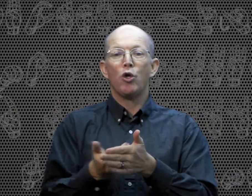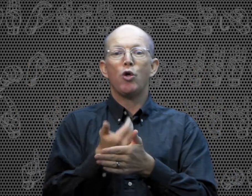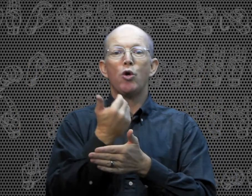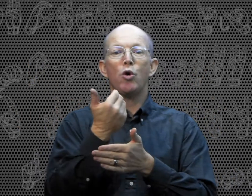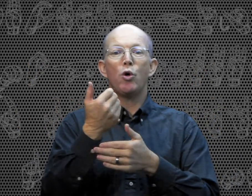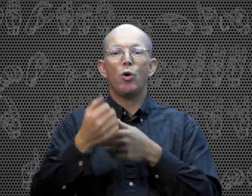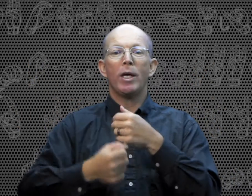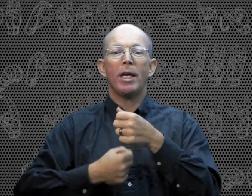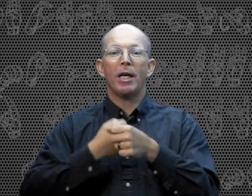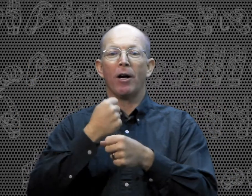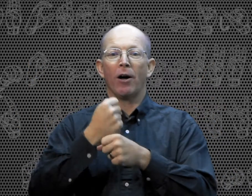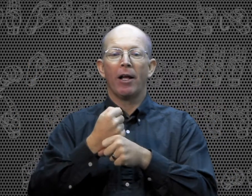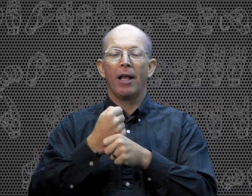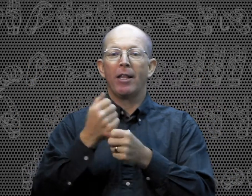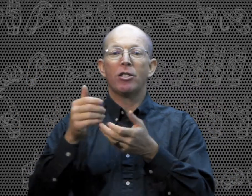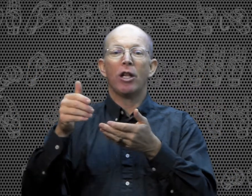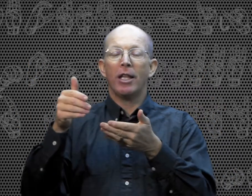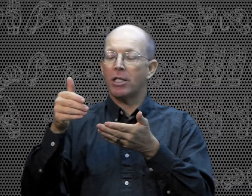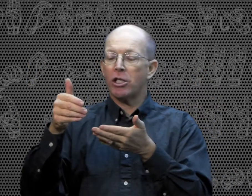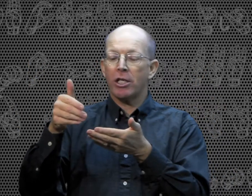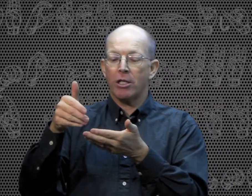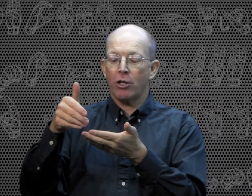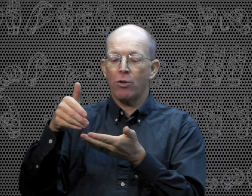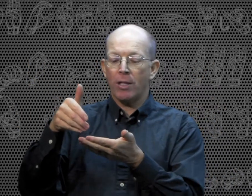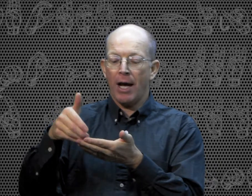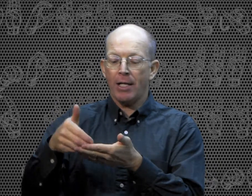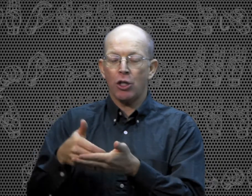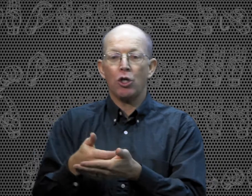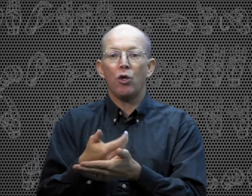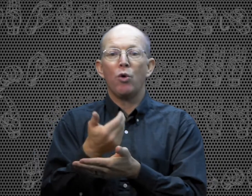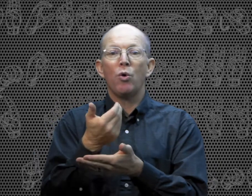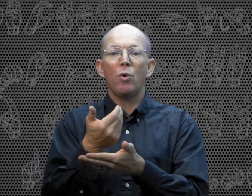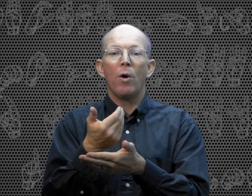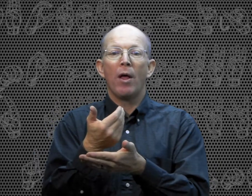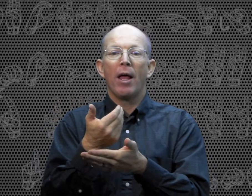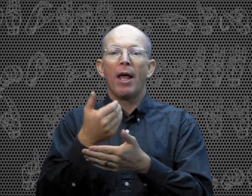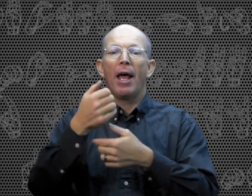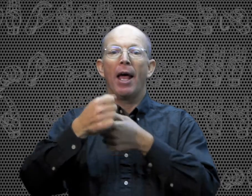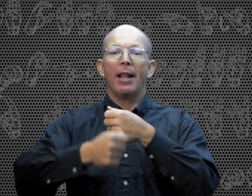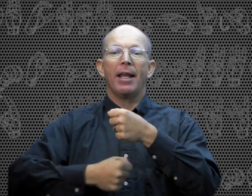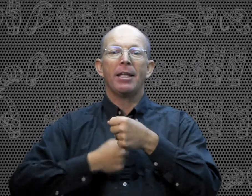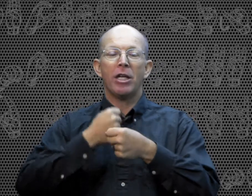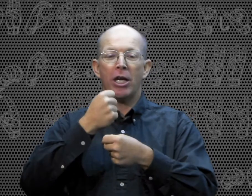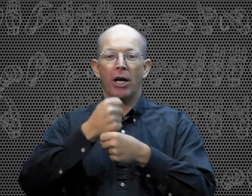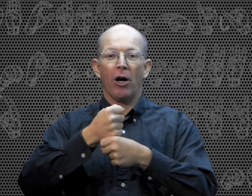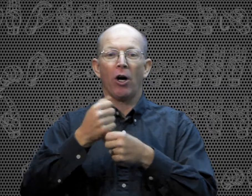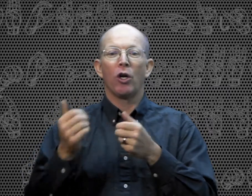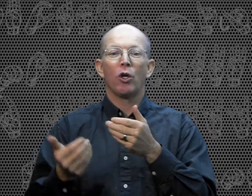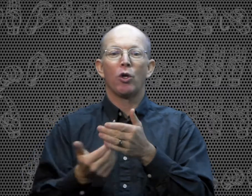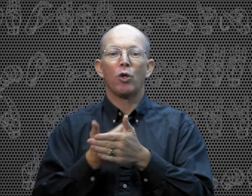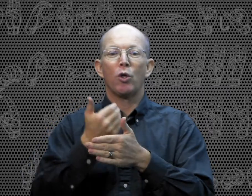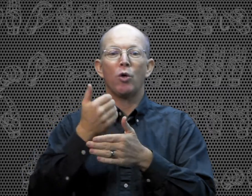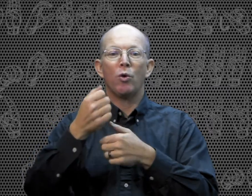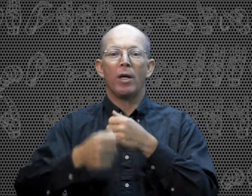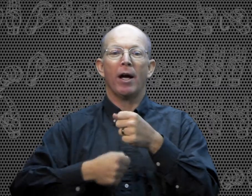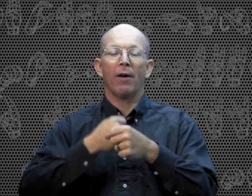New Year. This is just the two signs. New and then year. New Year.